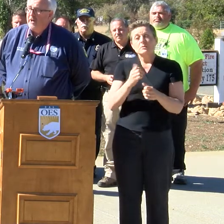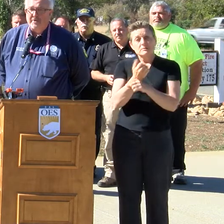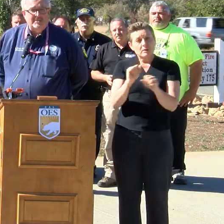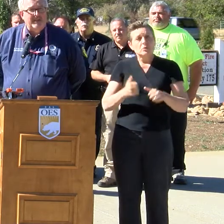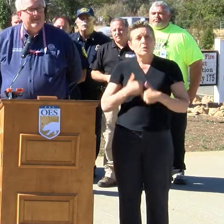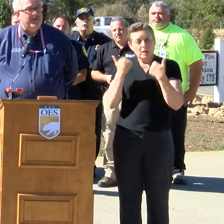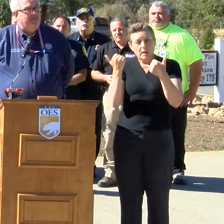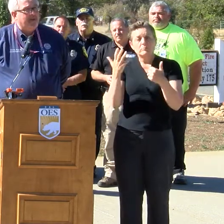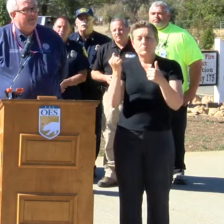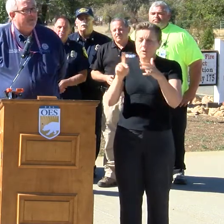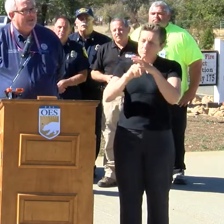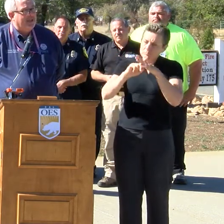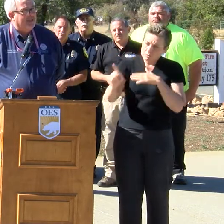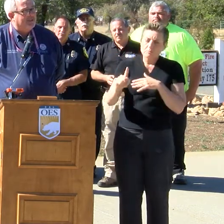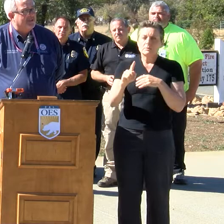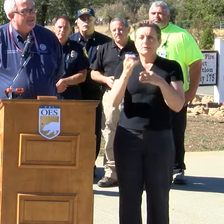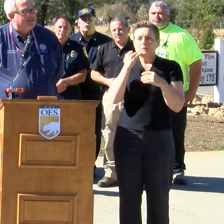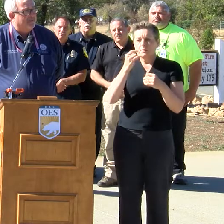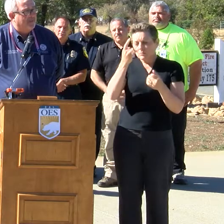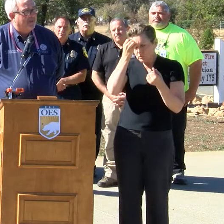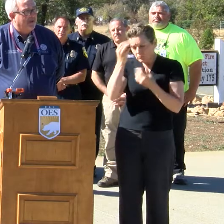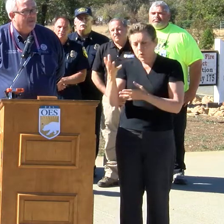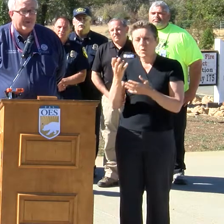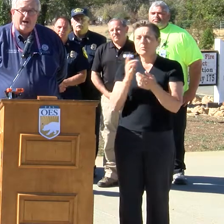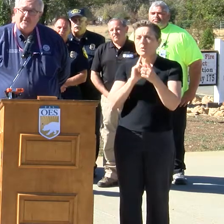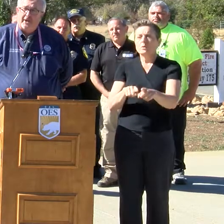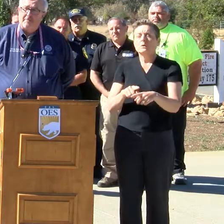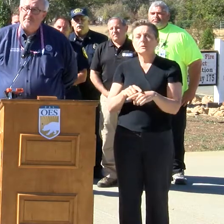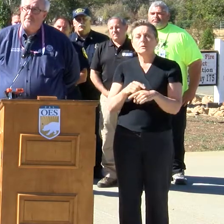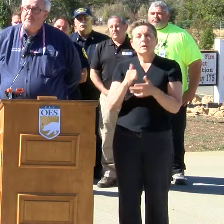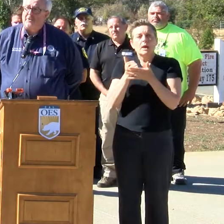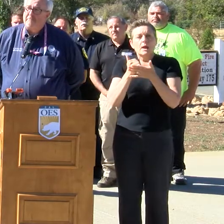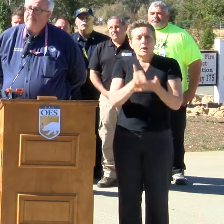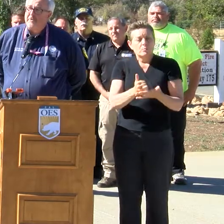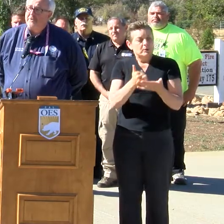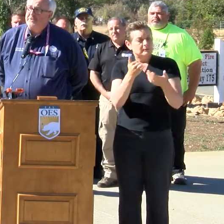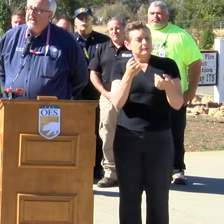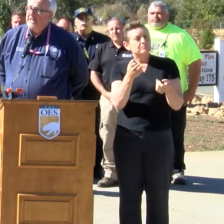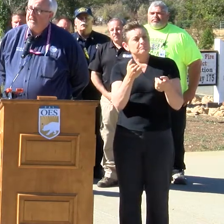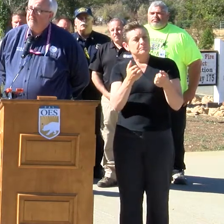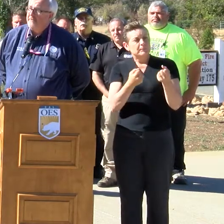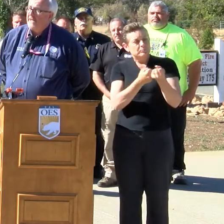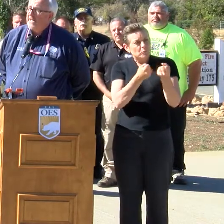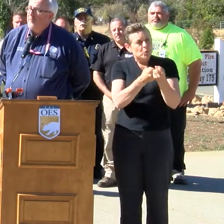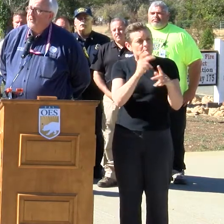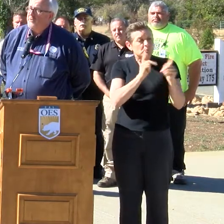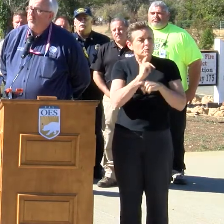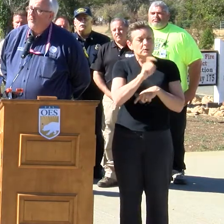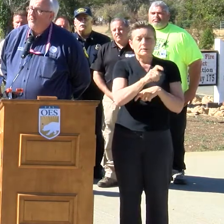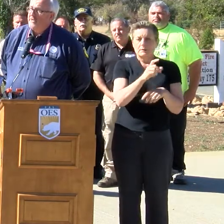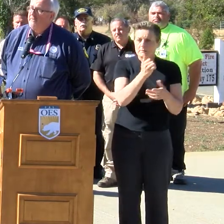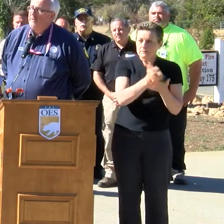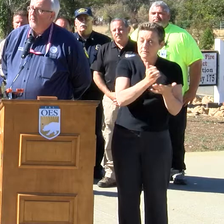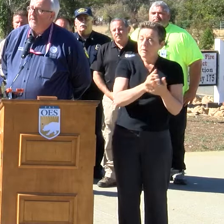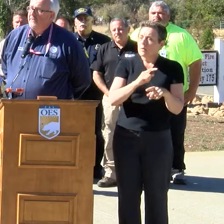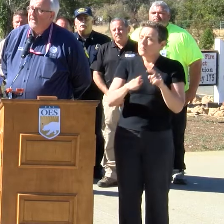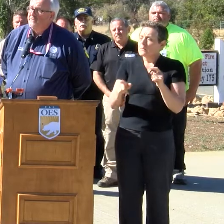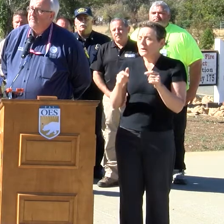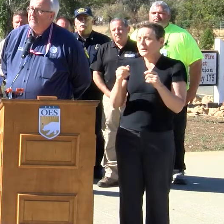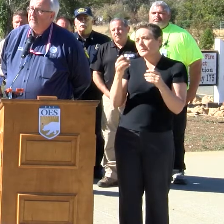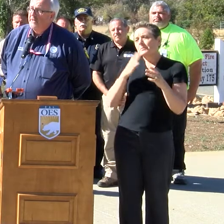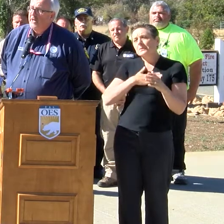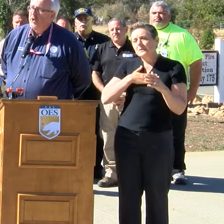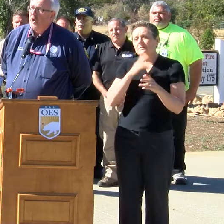So help us get to the people that need assistance, but also help us ensure that people understand that if an evacuation order are given in the